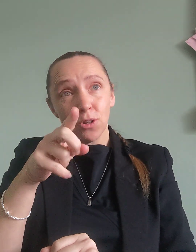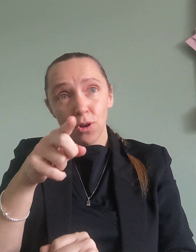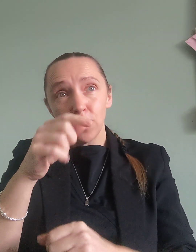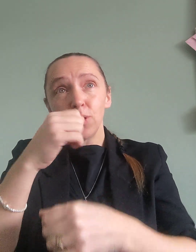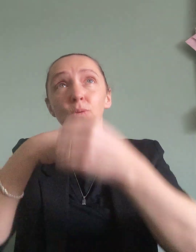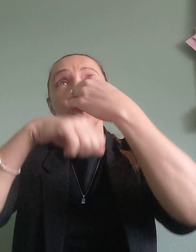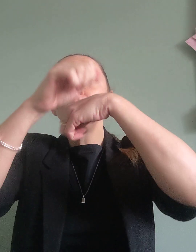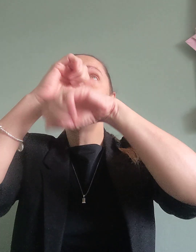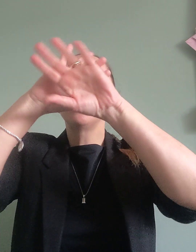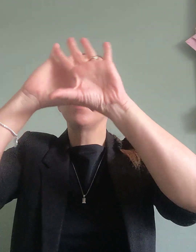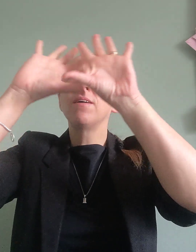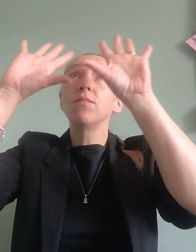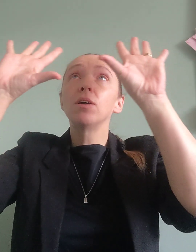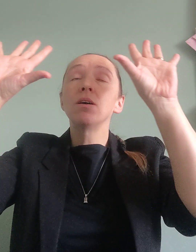saw you in heaven?